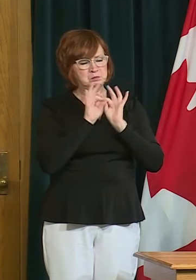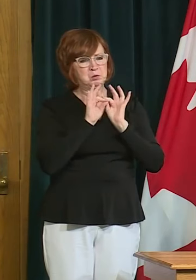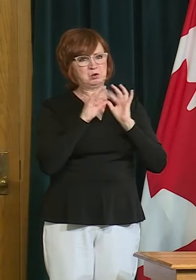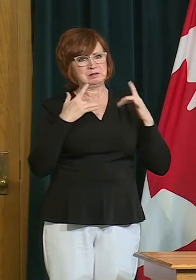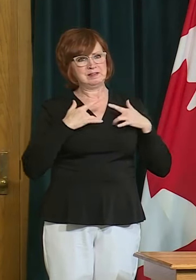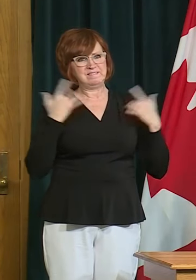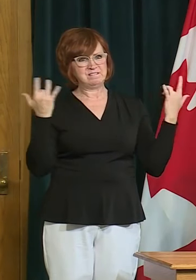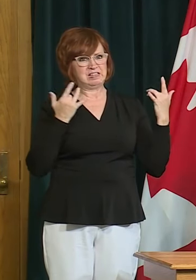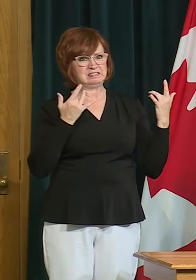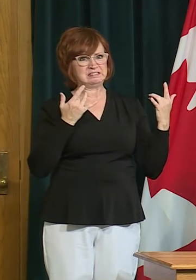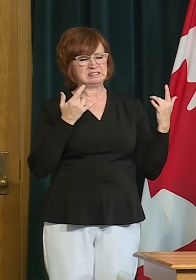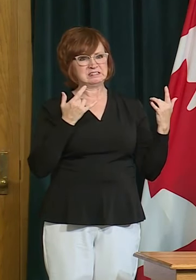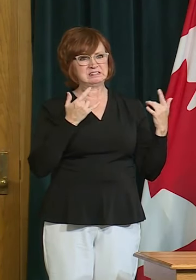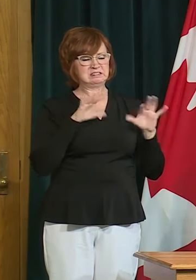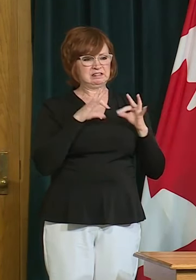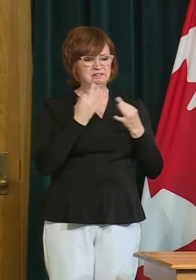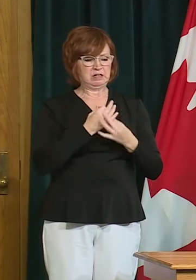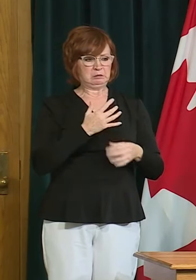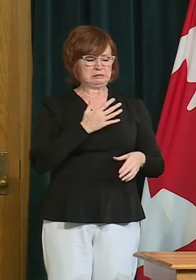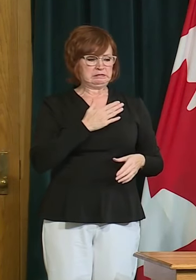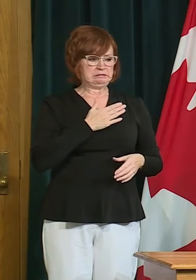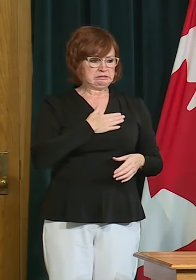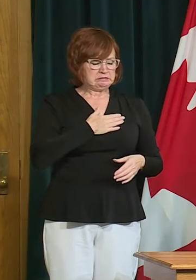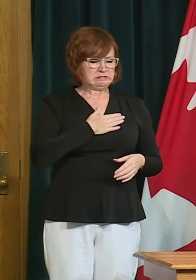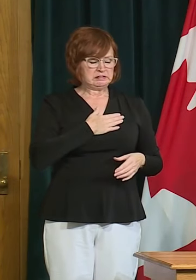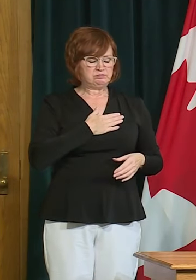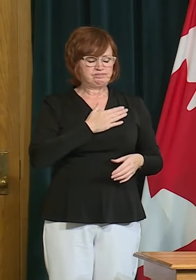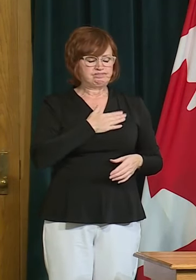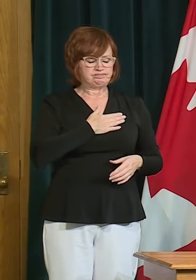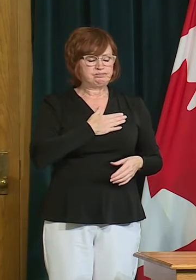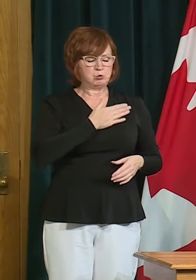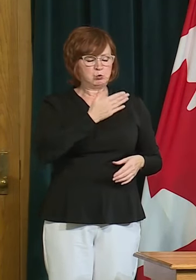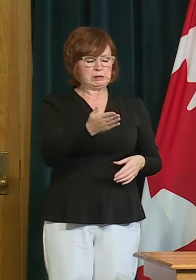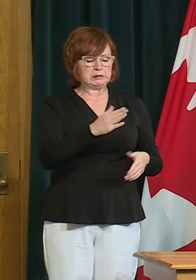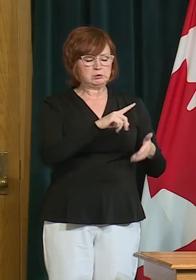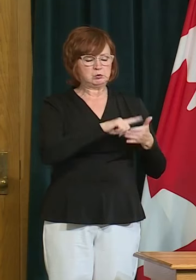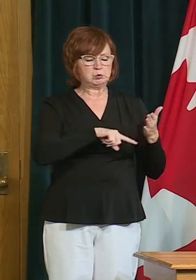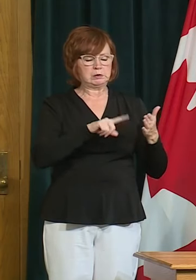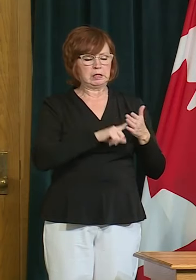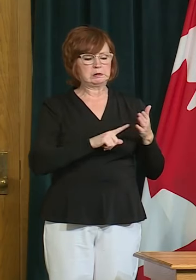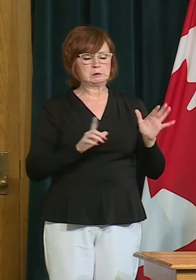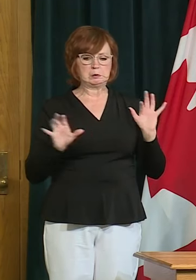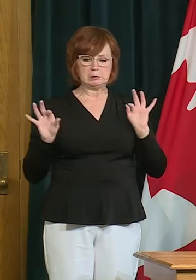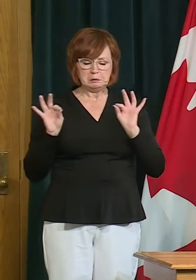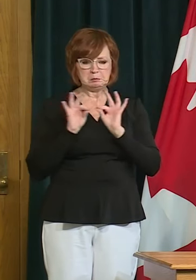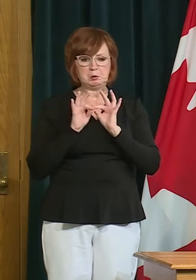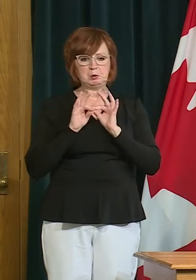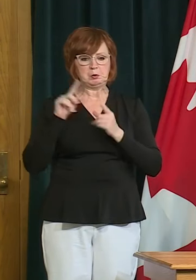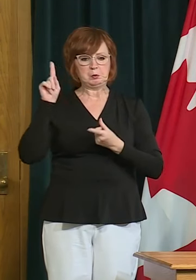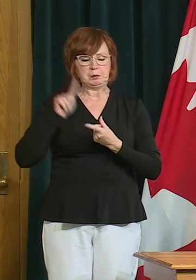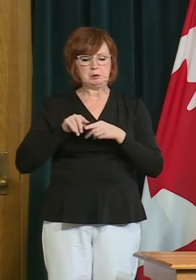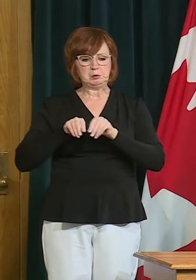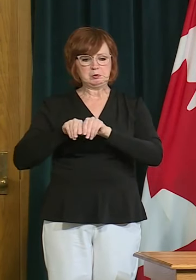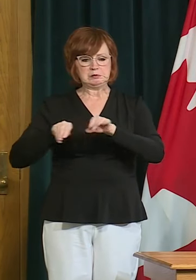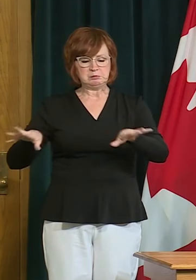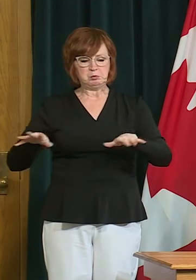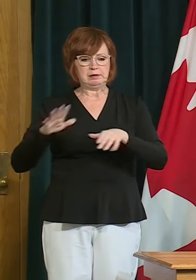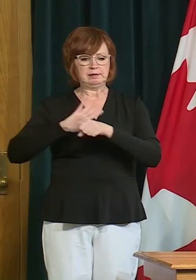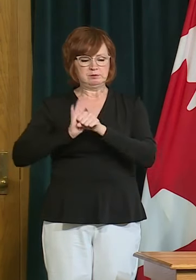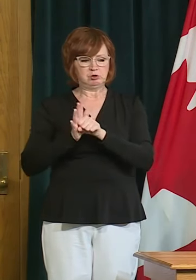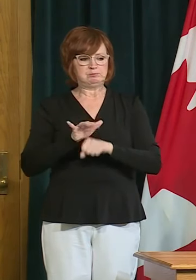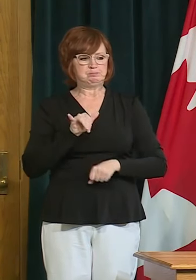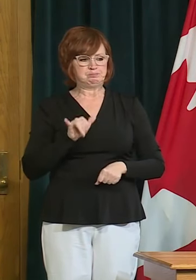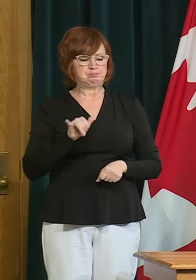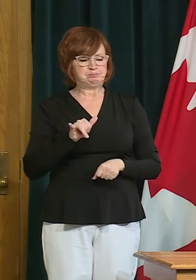people have made this sacrifice to prevent the spread of this virus so i would just ask people